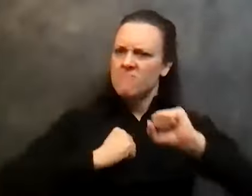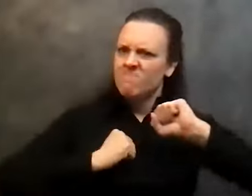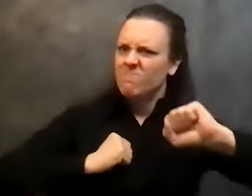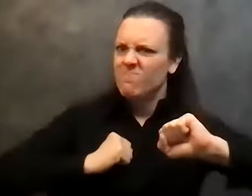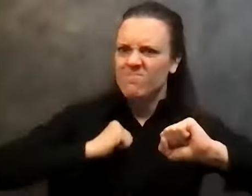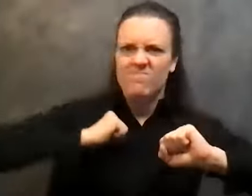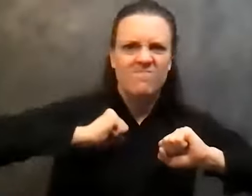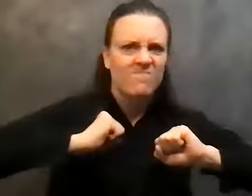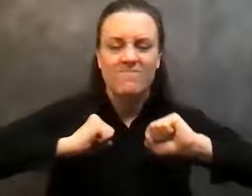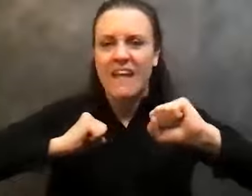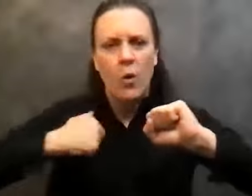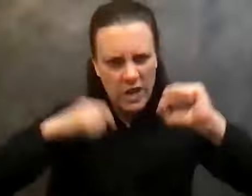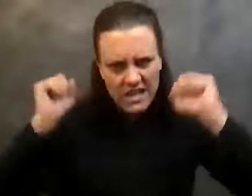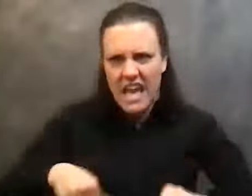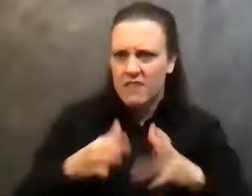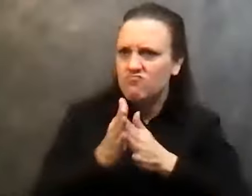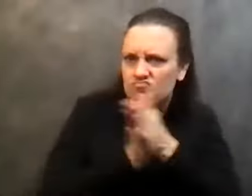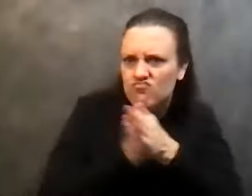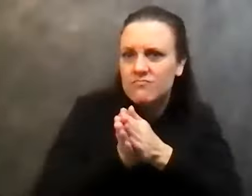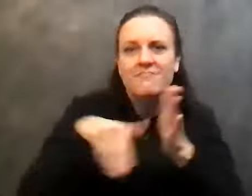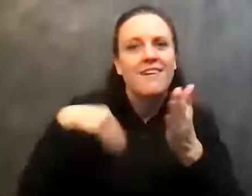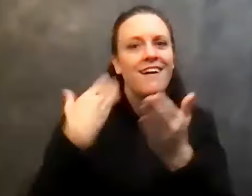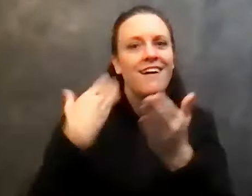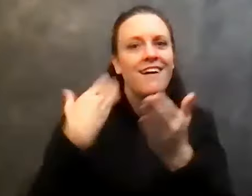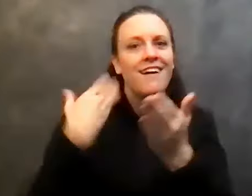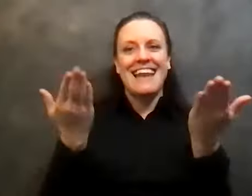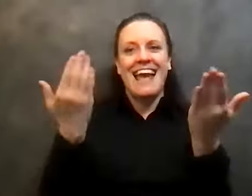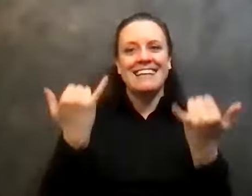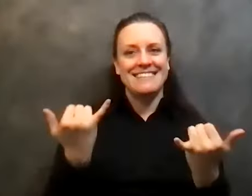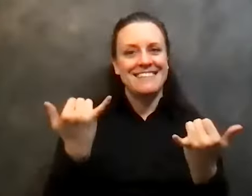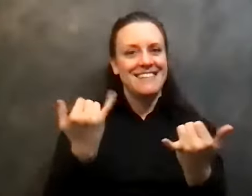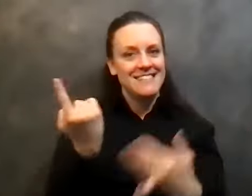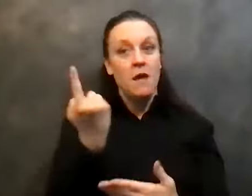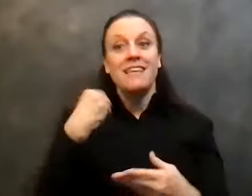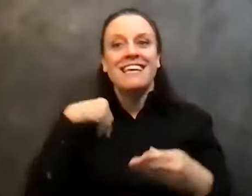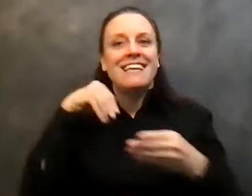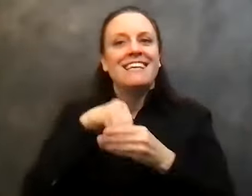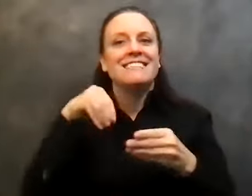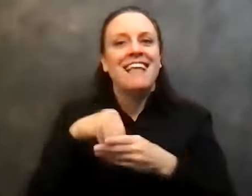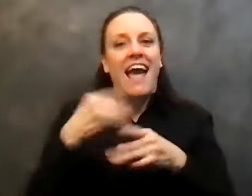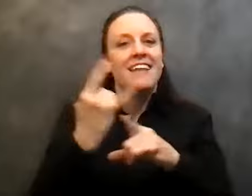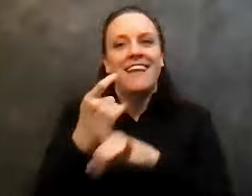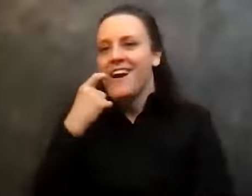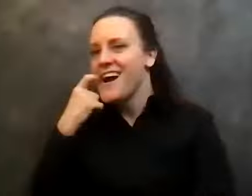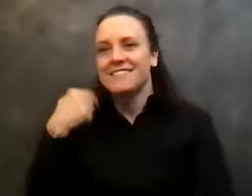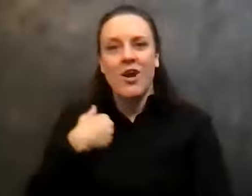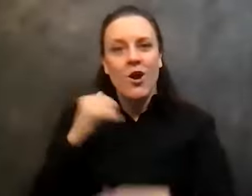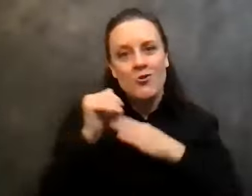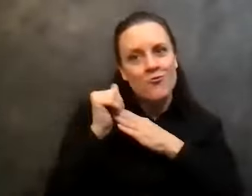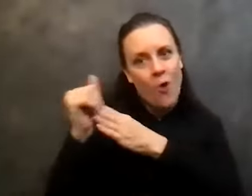we can be determined. And I think something inside us drove us. They